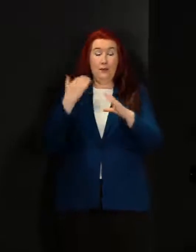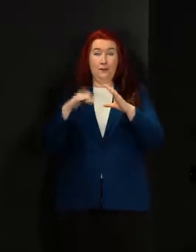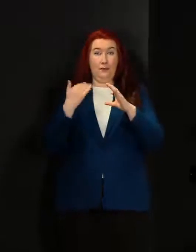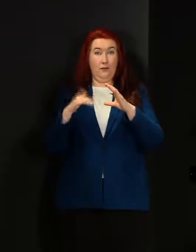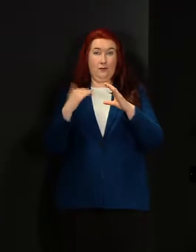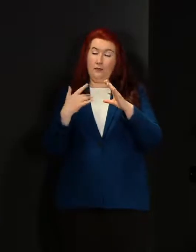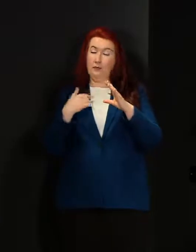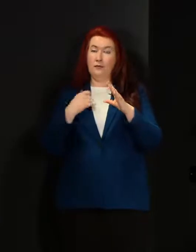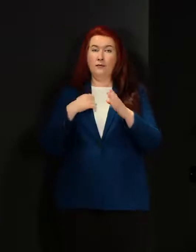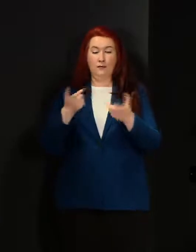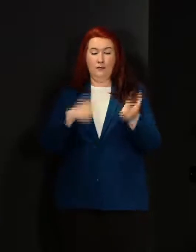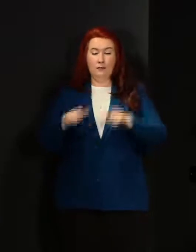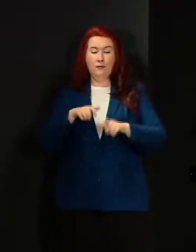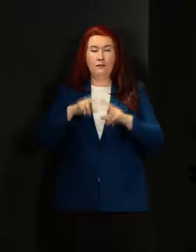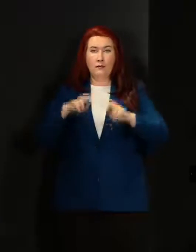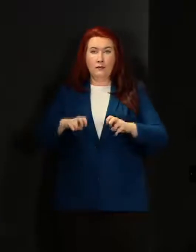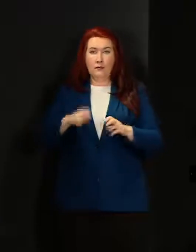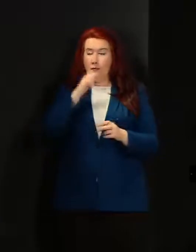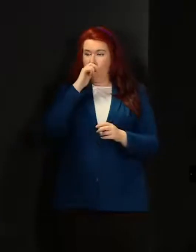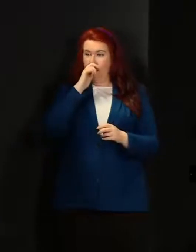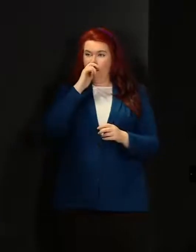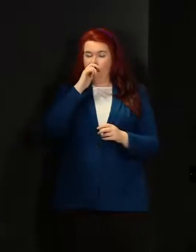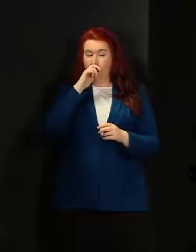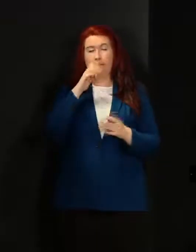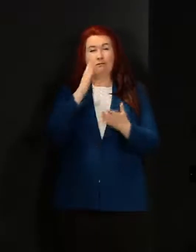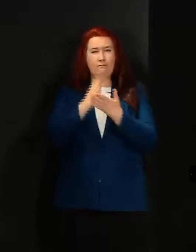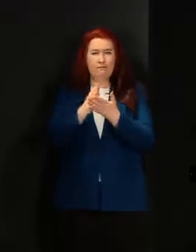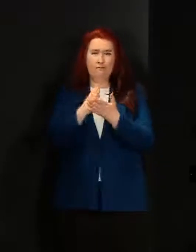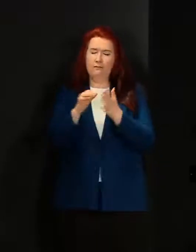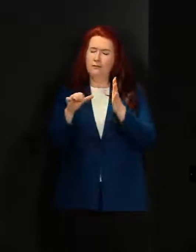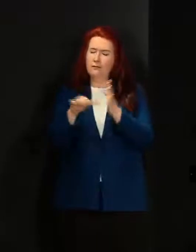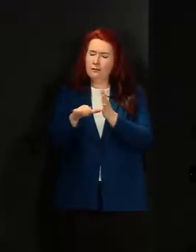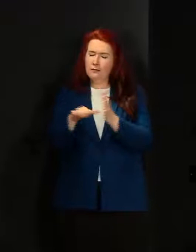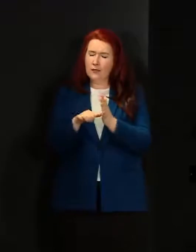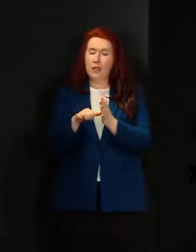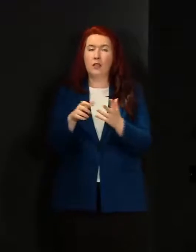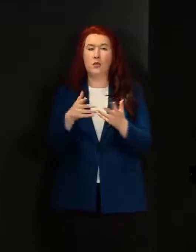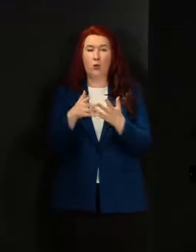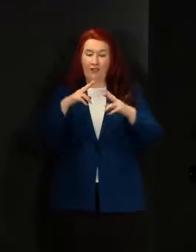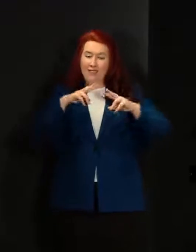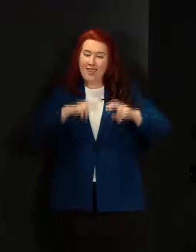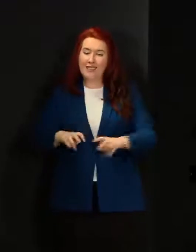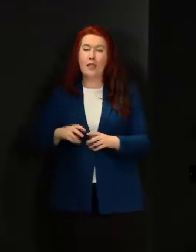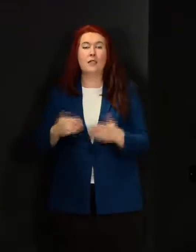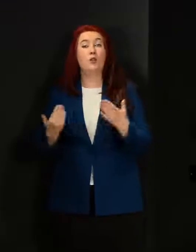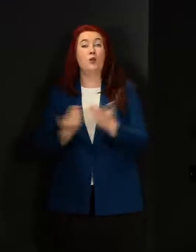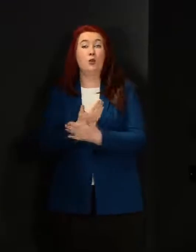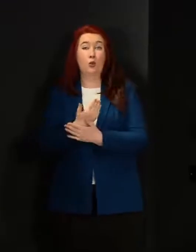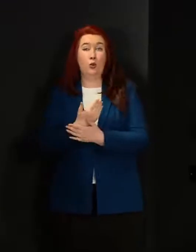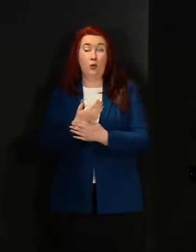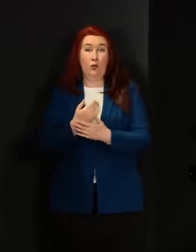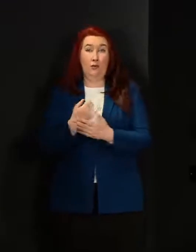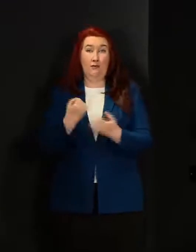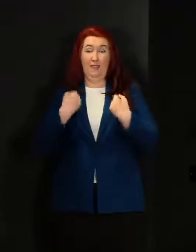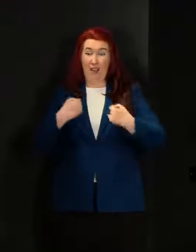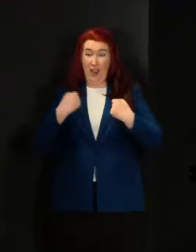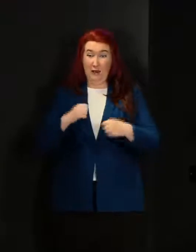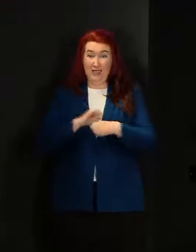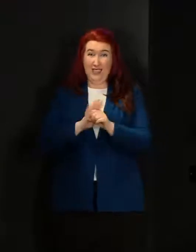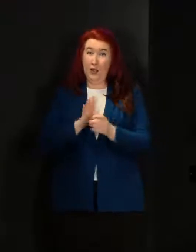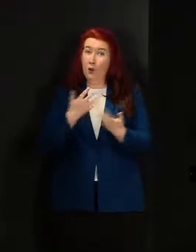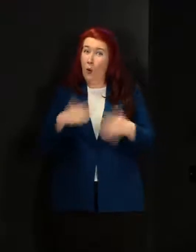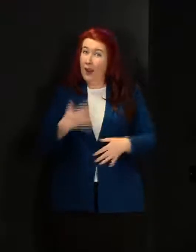research that comes out every day it's enormously difficult to investigate a new virus that is this young five